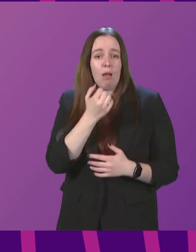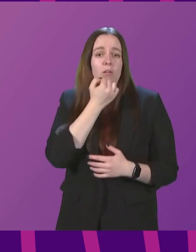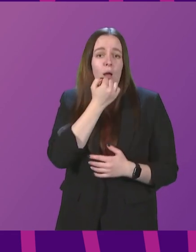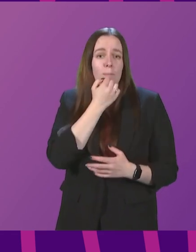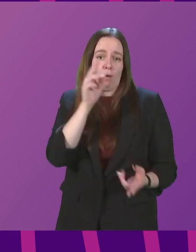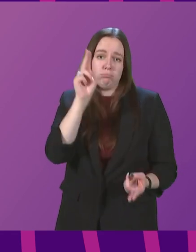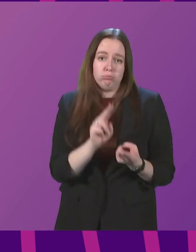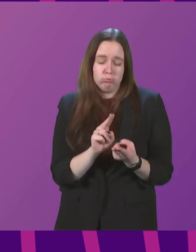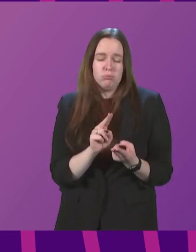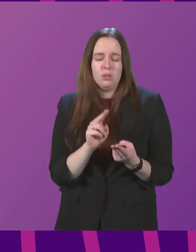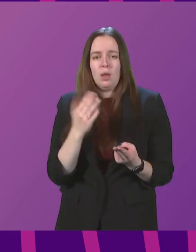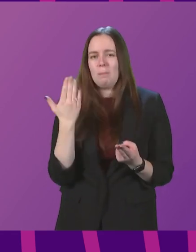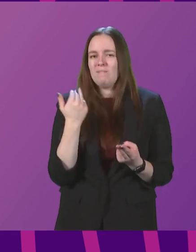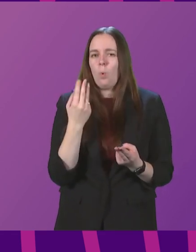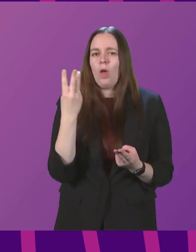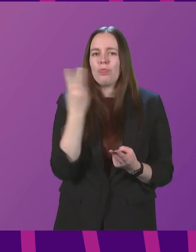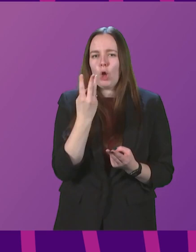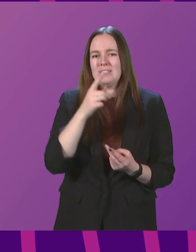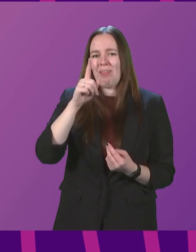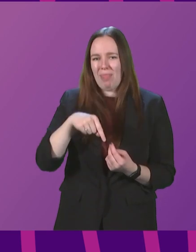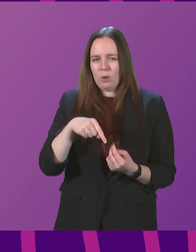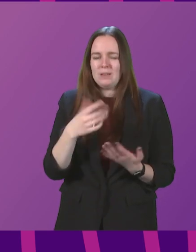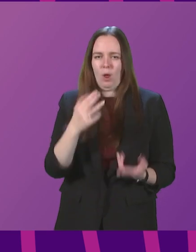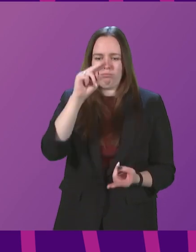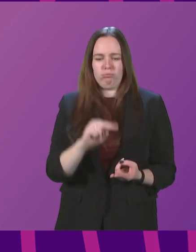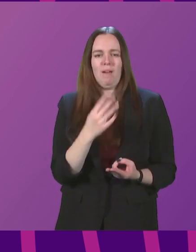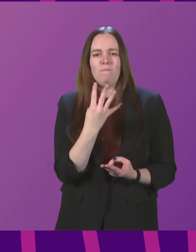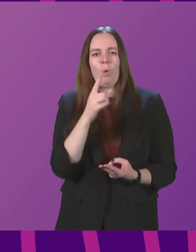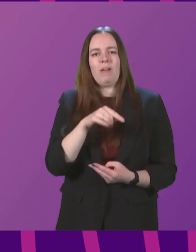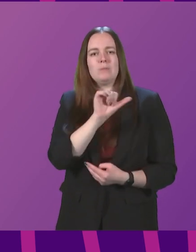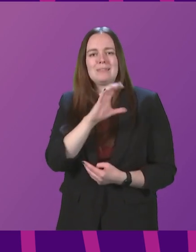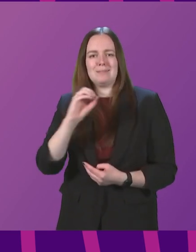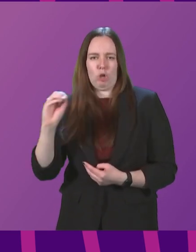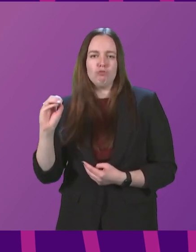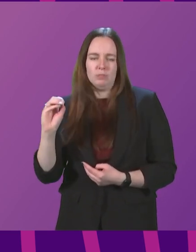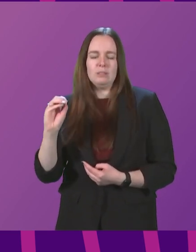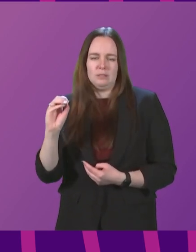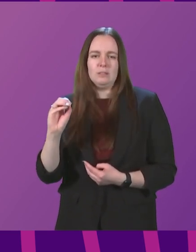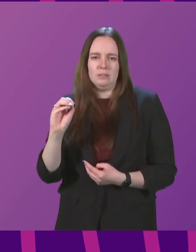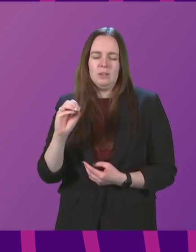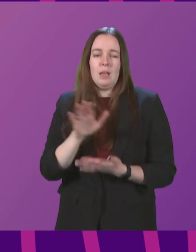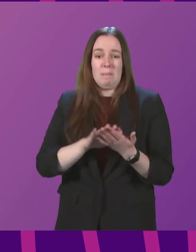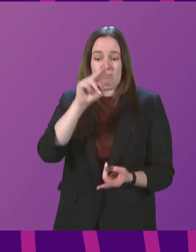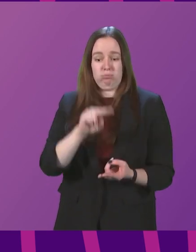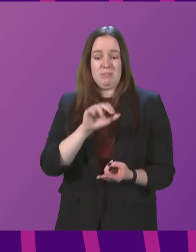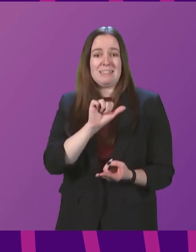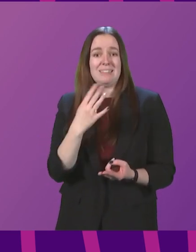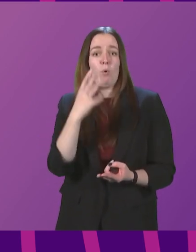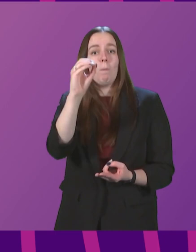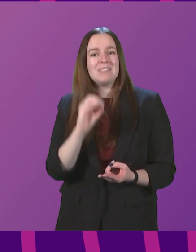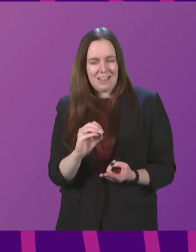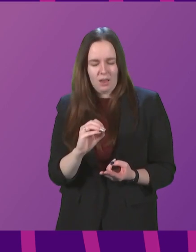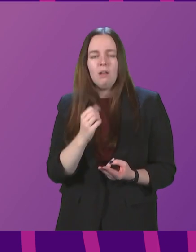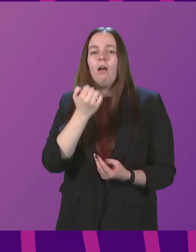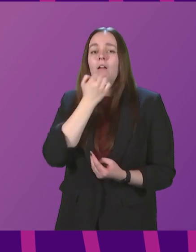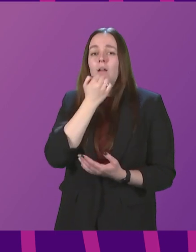from an average of almost 13,000 a day to just over 4,600. That is a decline of 64 per cent, and cases